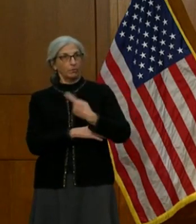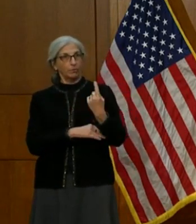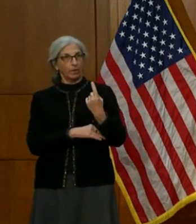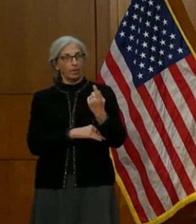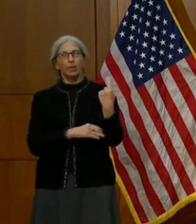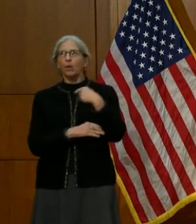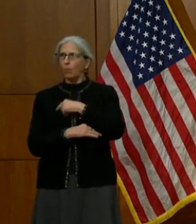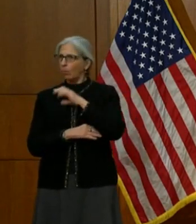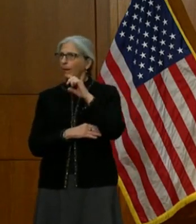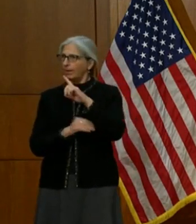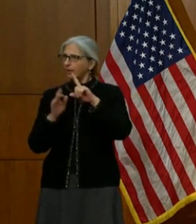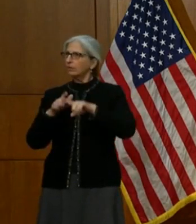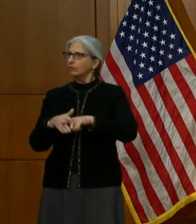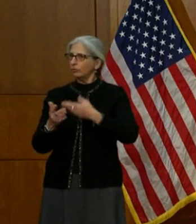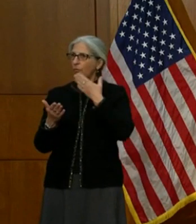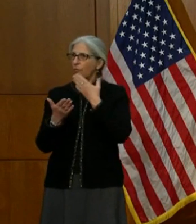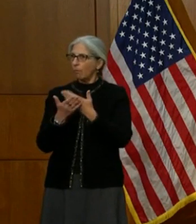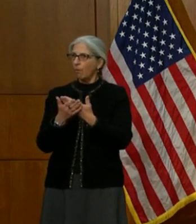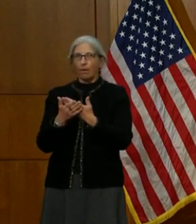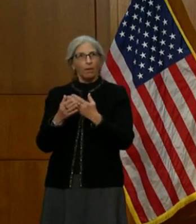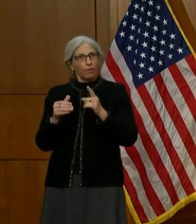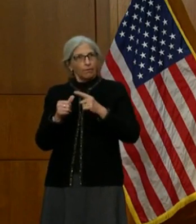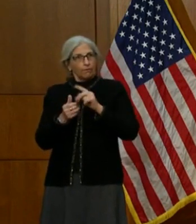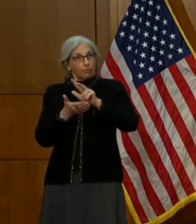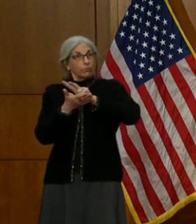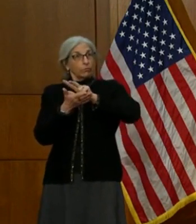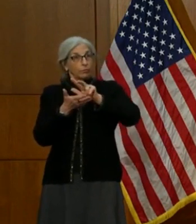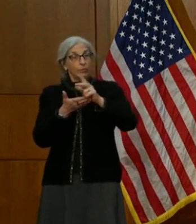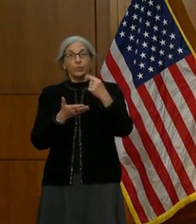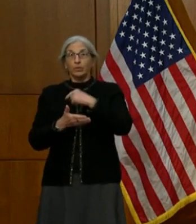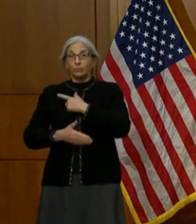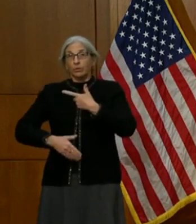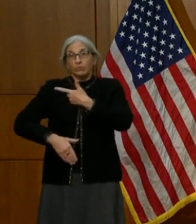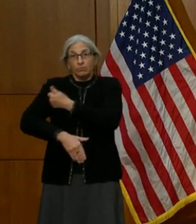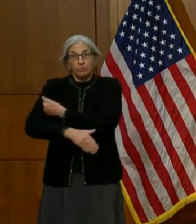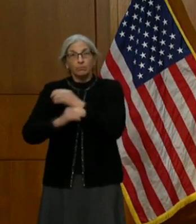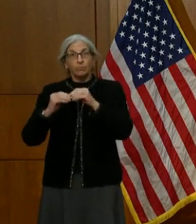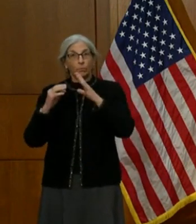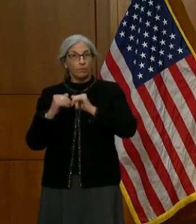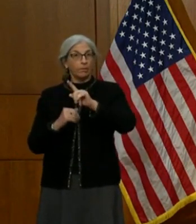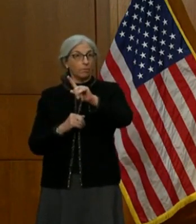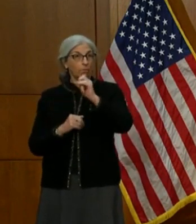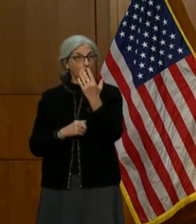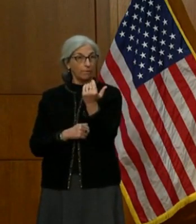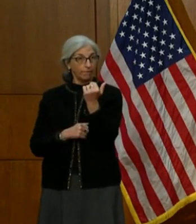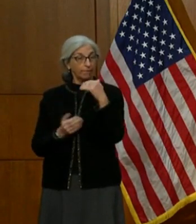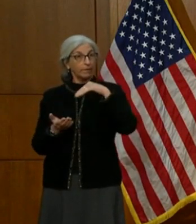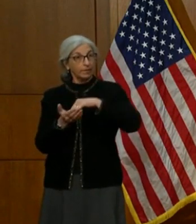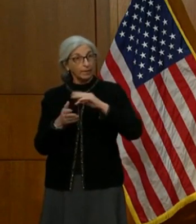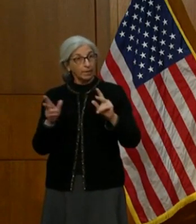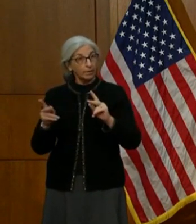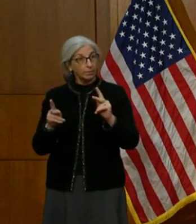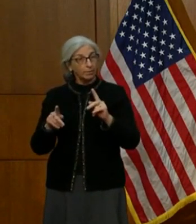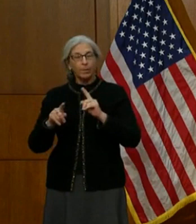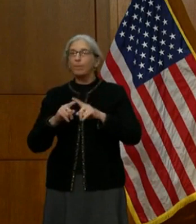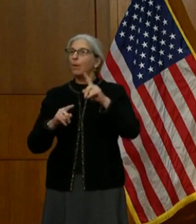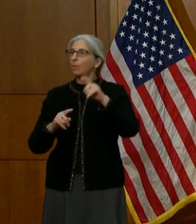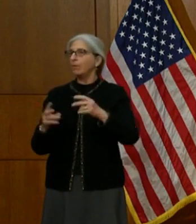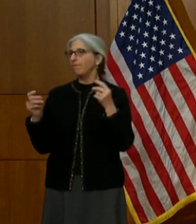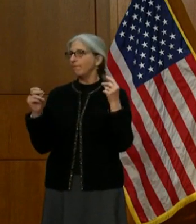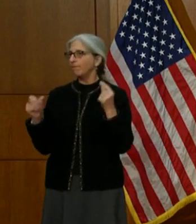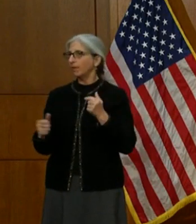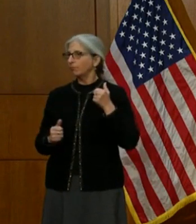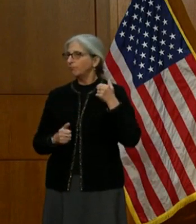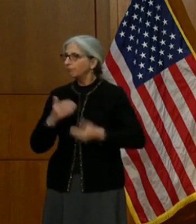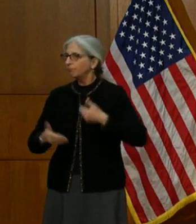in the first three weeks. We've vaccinated over 115,000 individuals, but we need to do it faster.